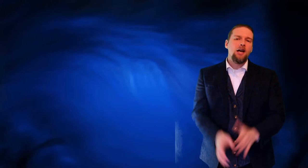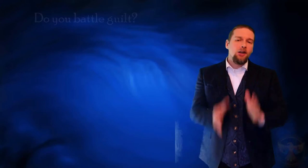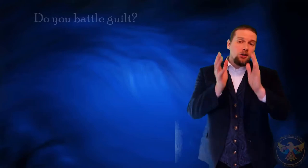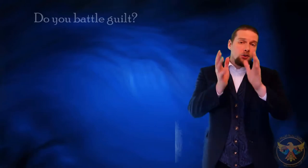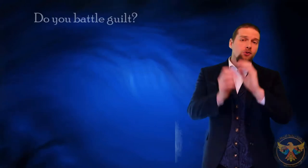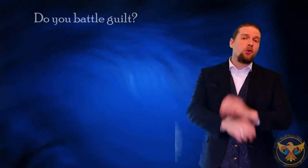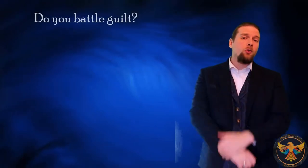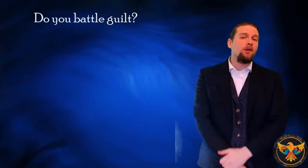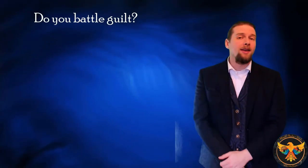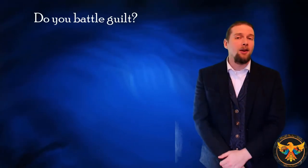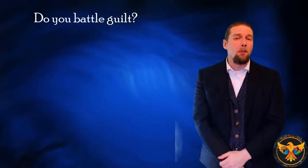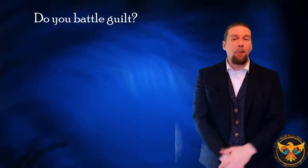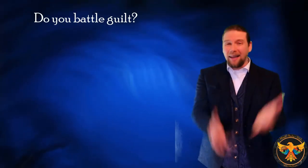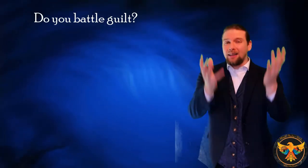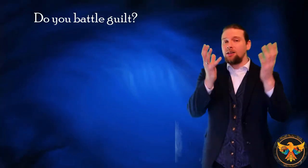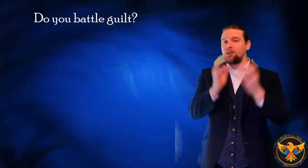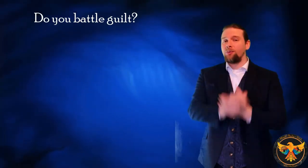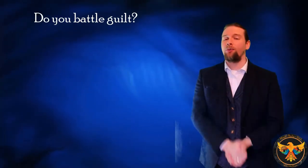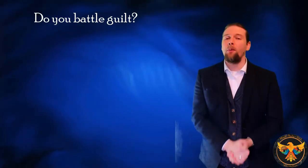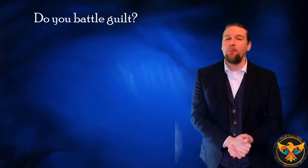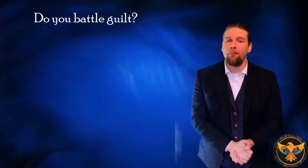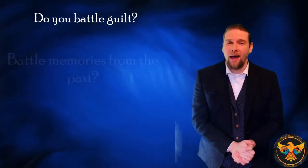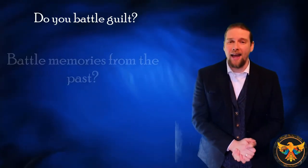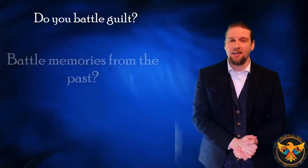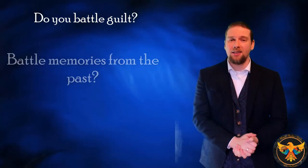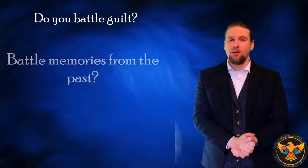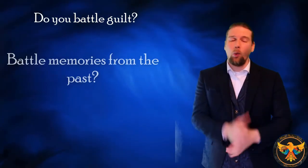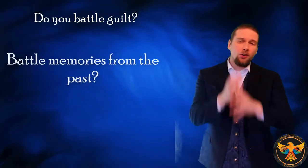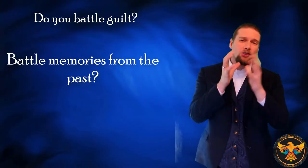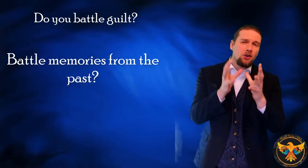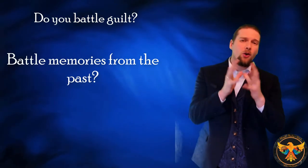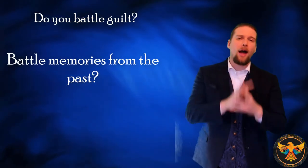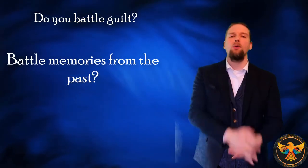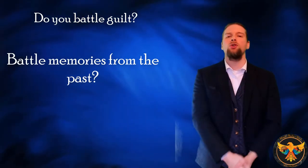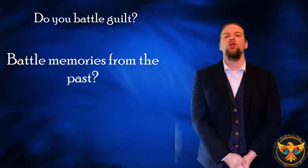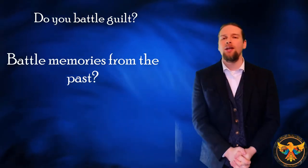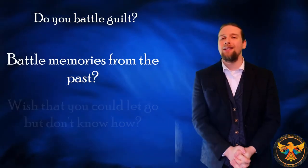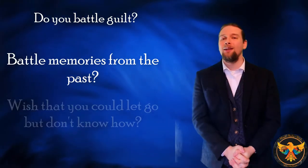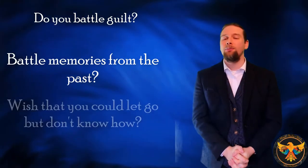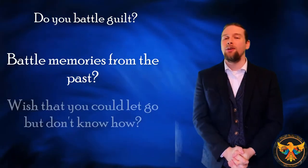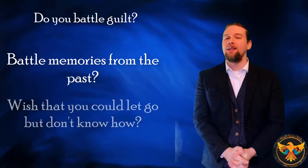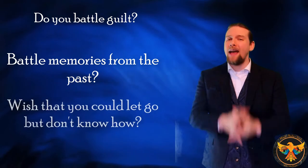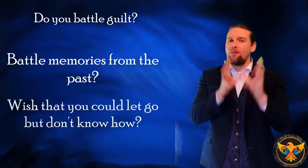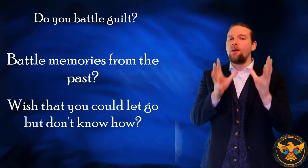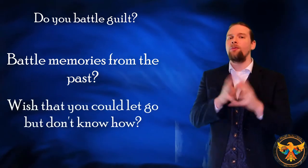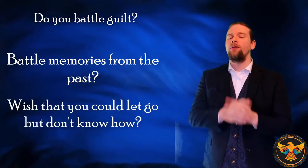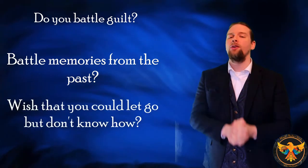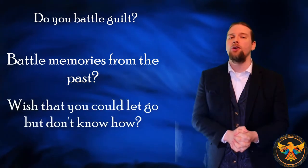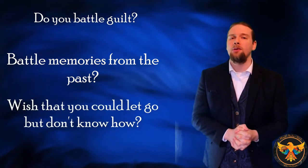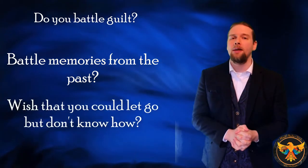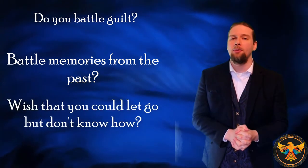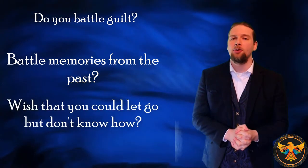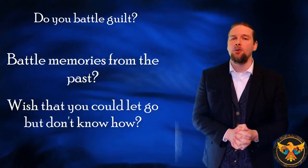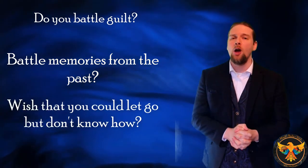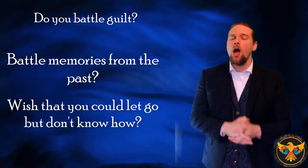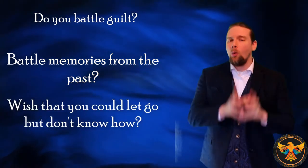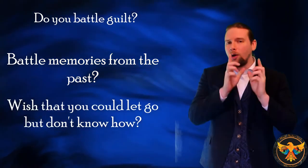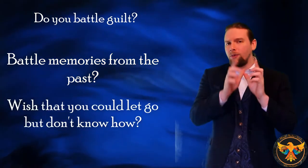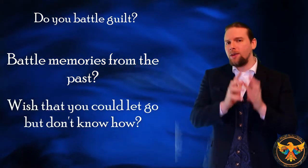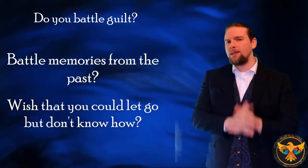Do you struggle with guilt? Battles from the past. Want to know how to shed guilt, but you never ever feel that you're going to be able to. What if in this